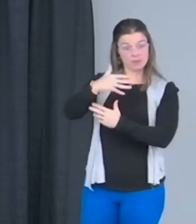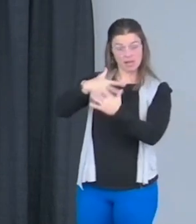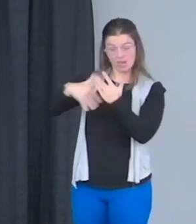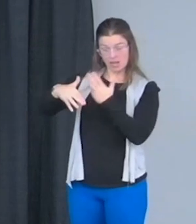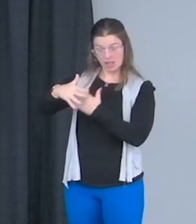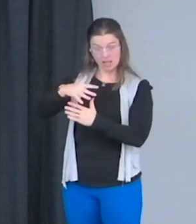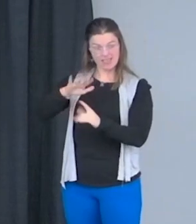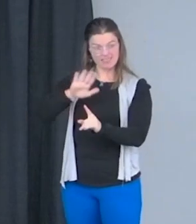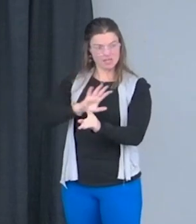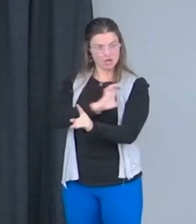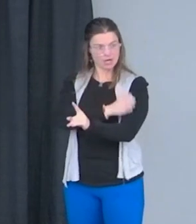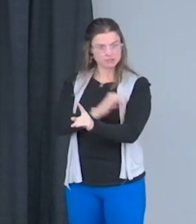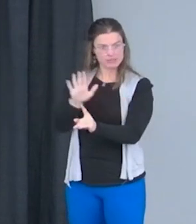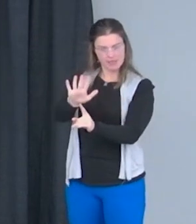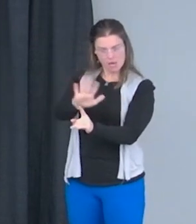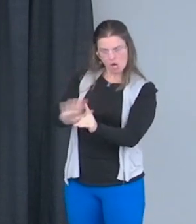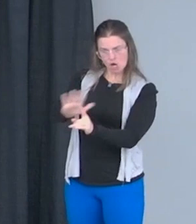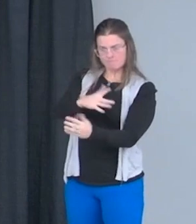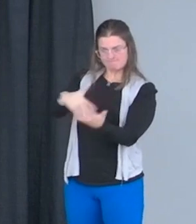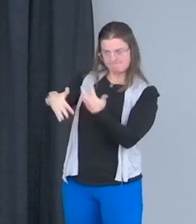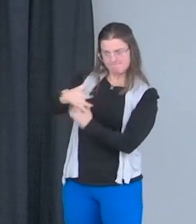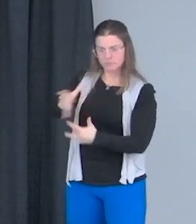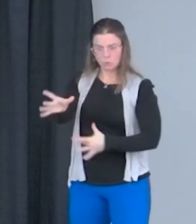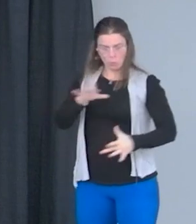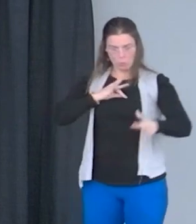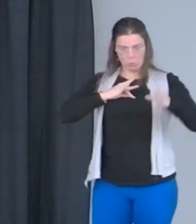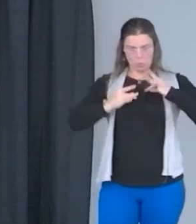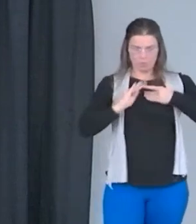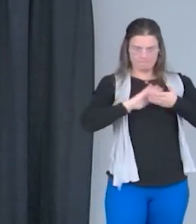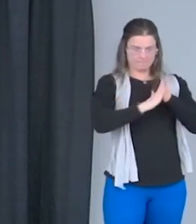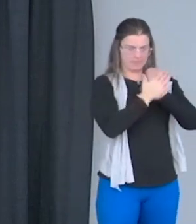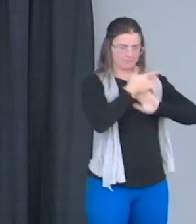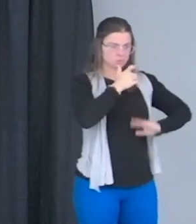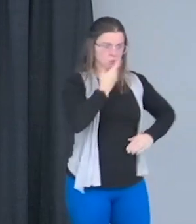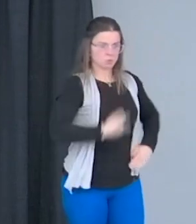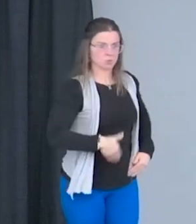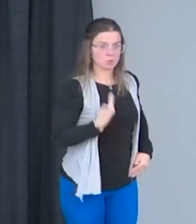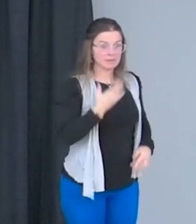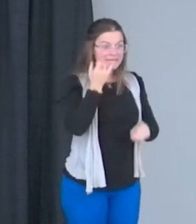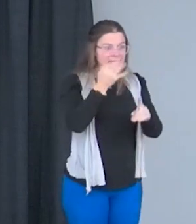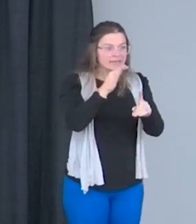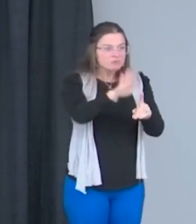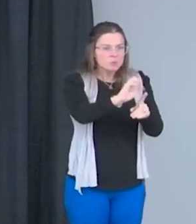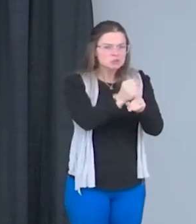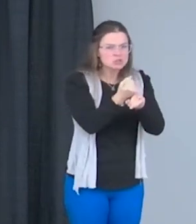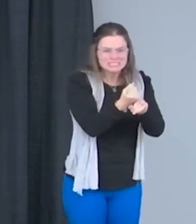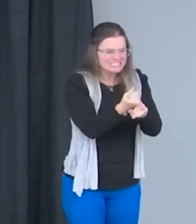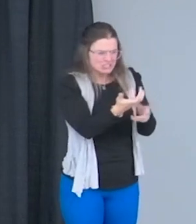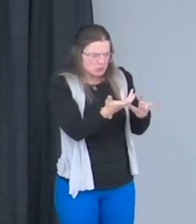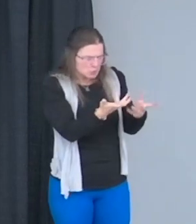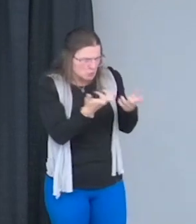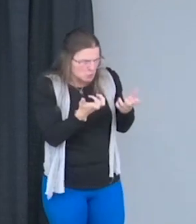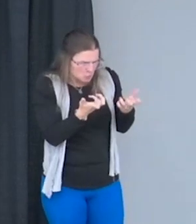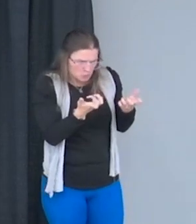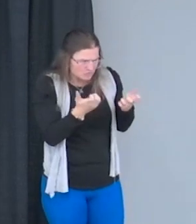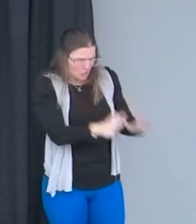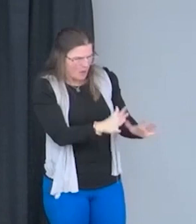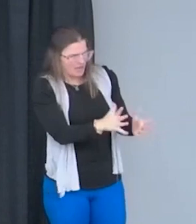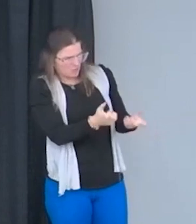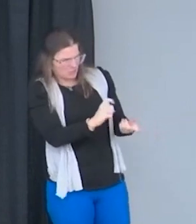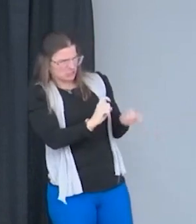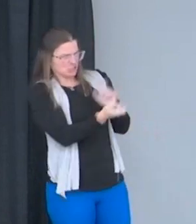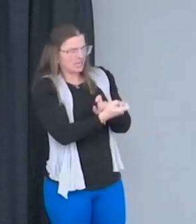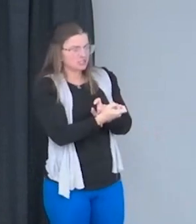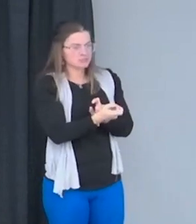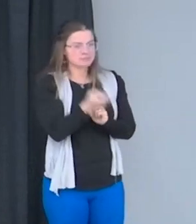So, if you want to become more than your circumstances, look at the people that you hang yourself around. Because I have never met